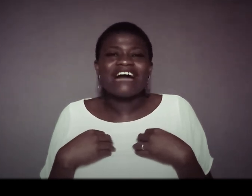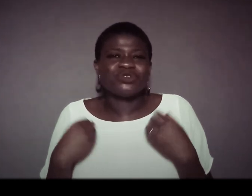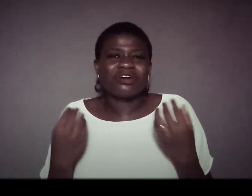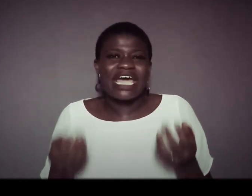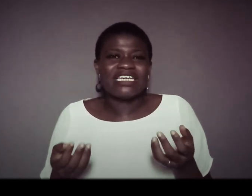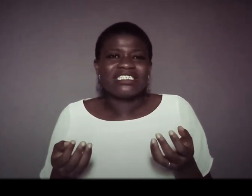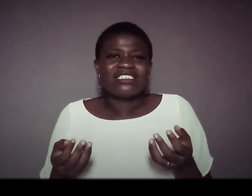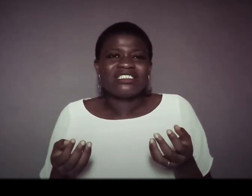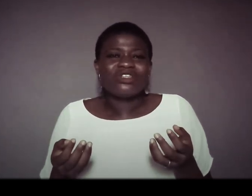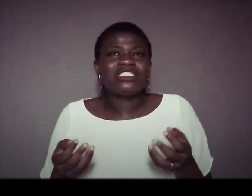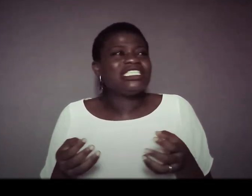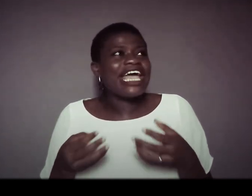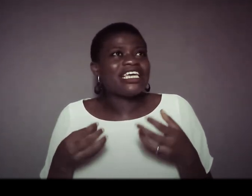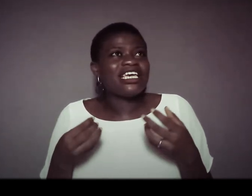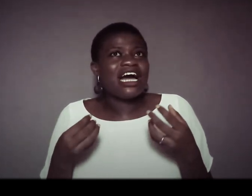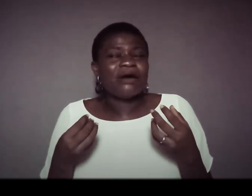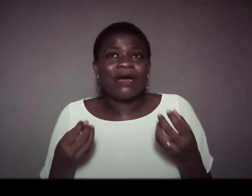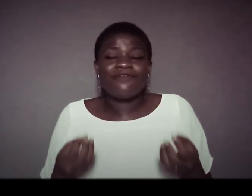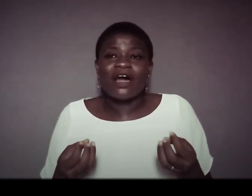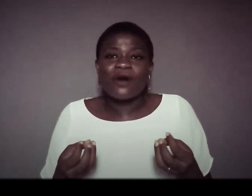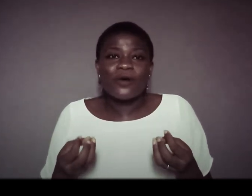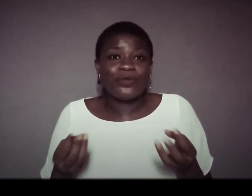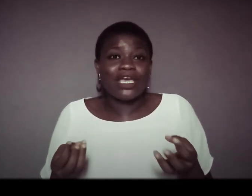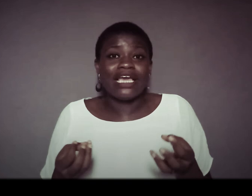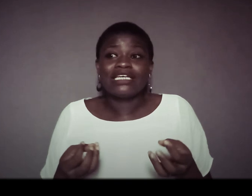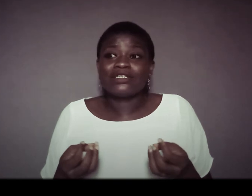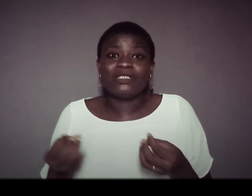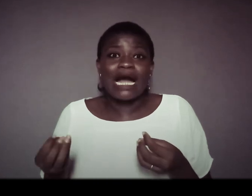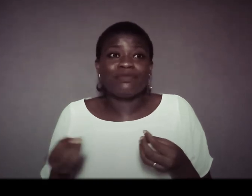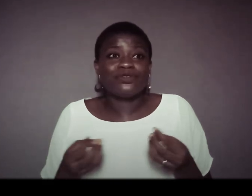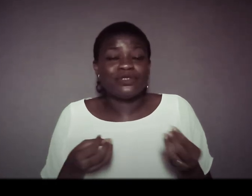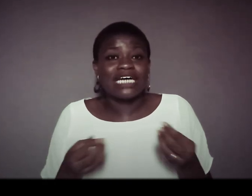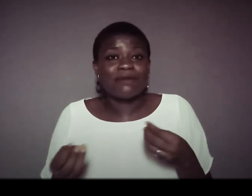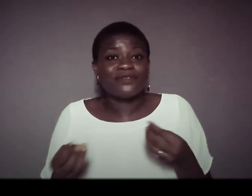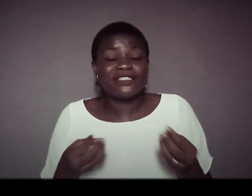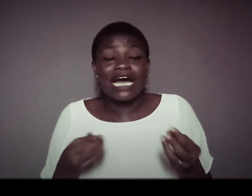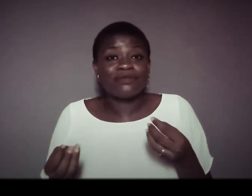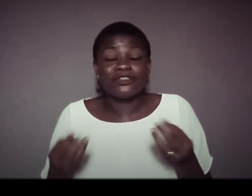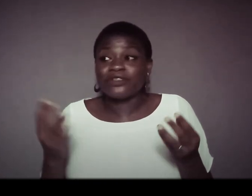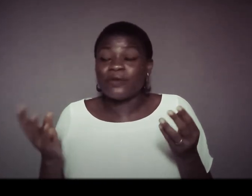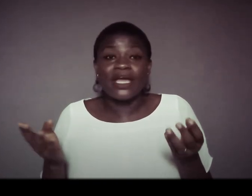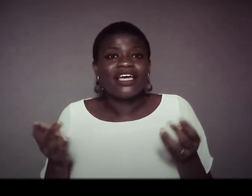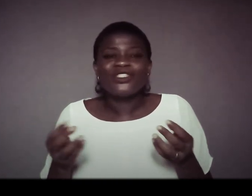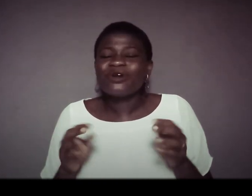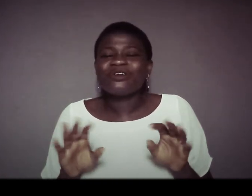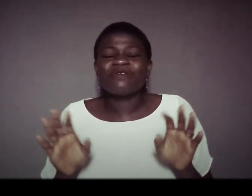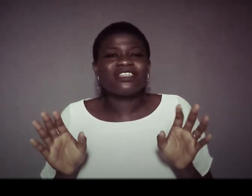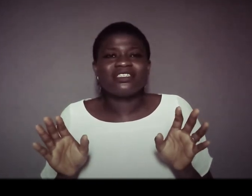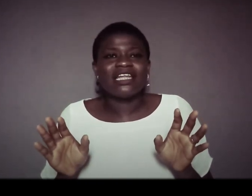have to cry nothing like oh my flower or bouquet something happened to me that happened to that happened to me somewhere no no there was nothing like